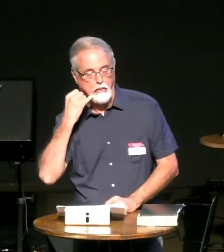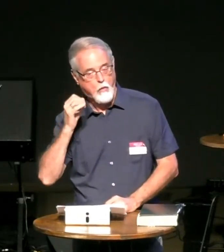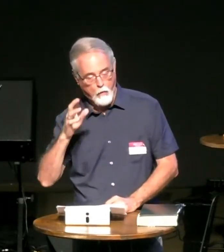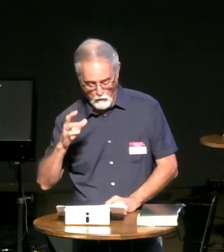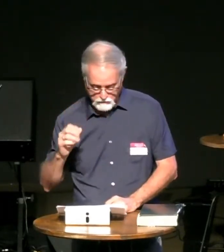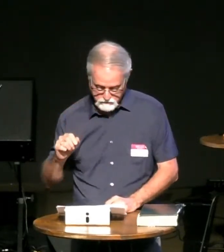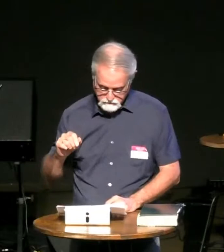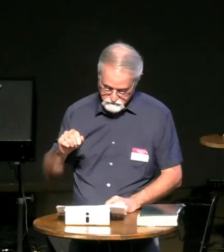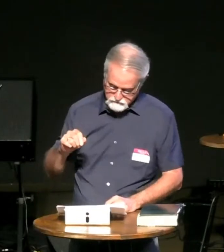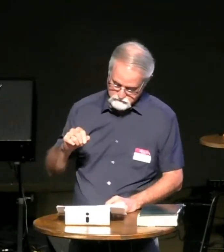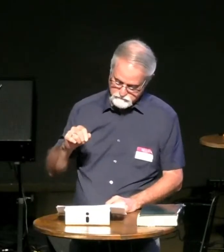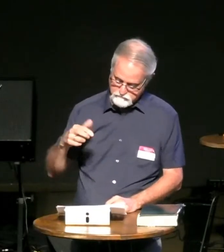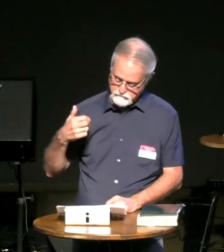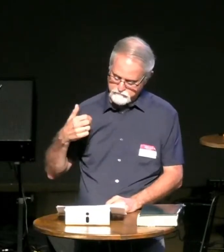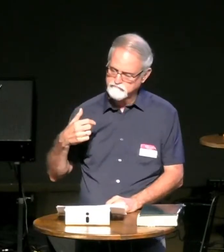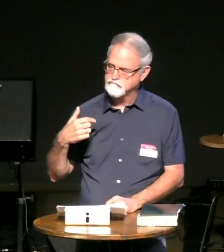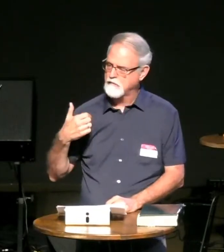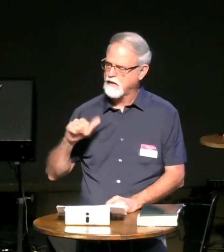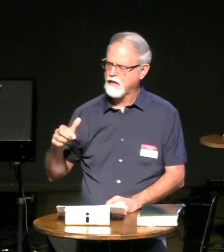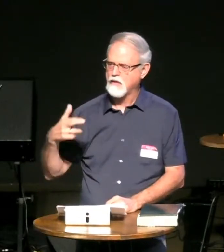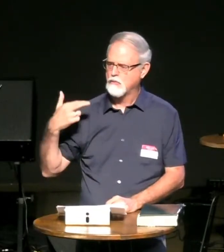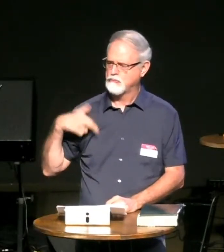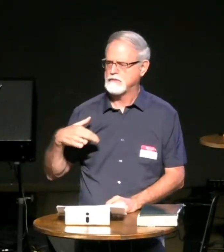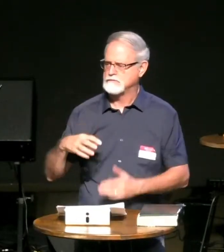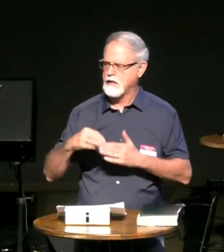leaders of israel back at that time